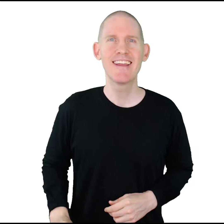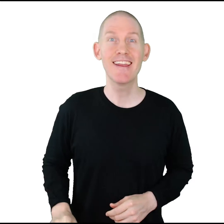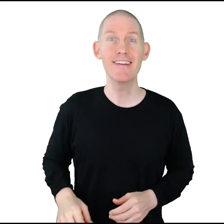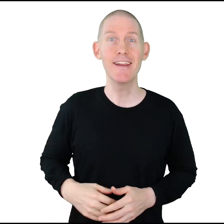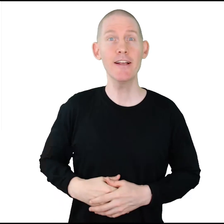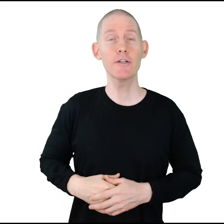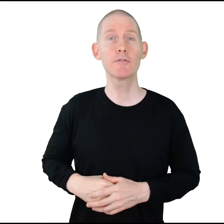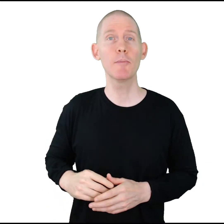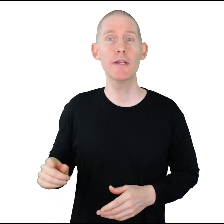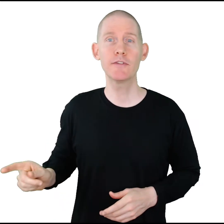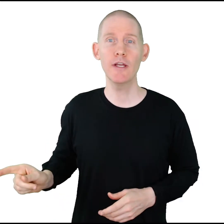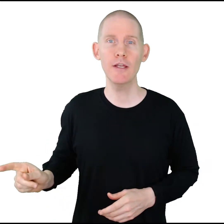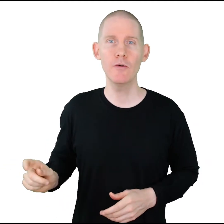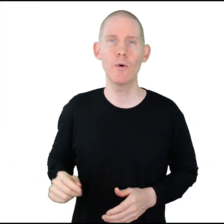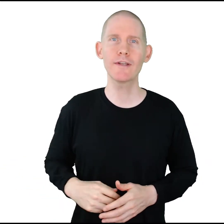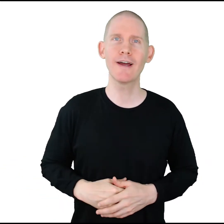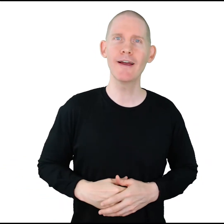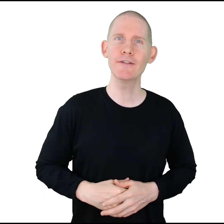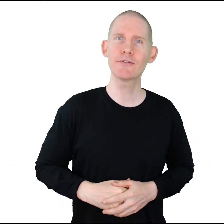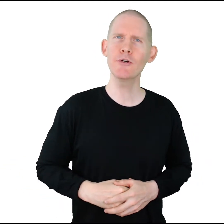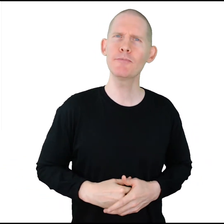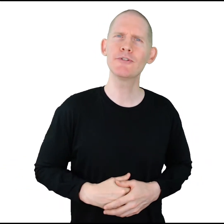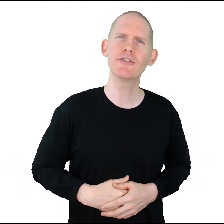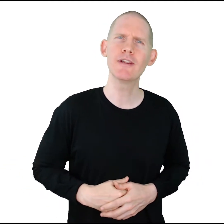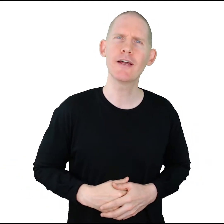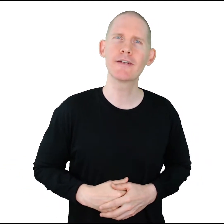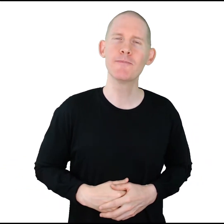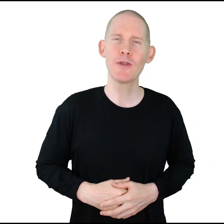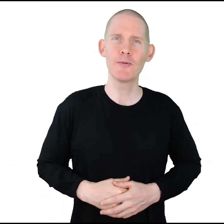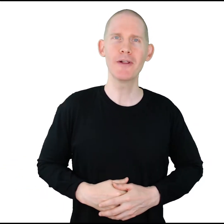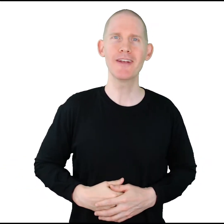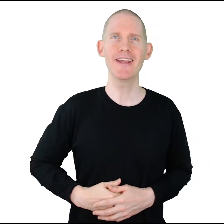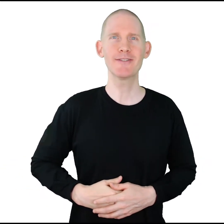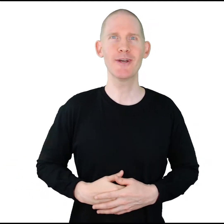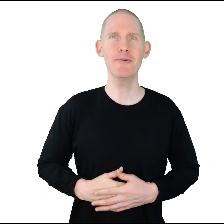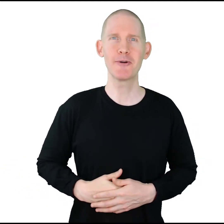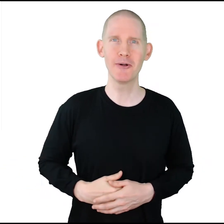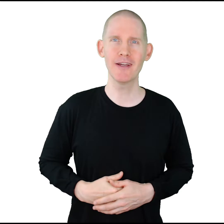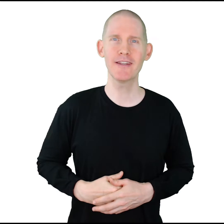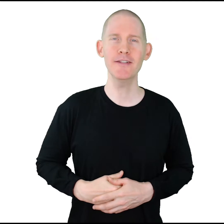In English, we might say, what kind of soup does she like? Well, in ASL, we'll go like this.